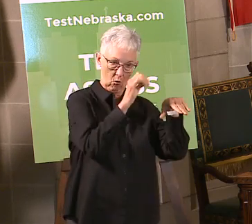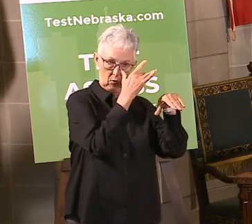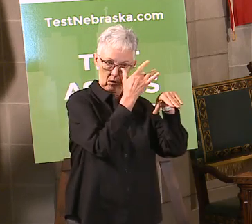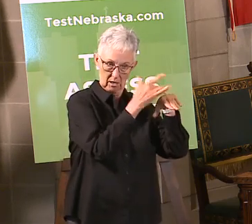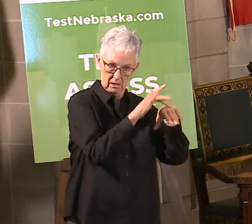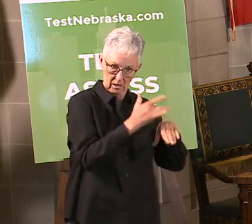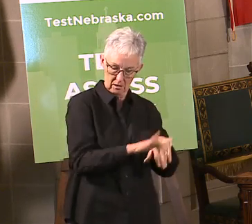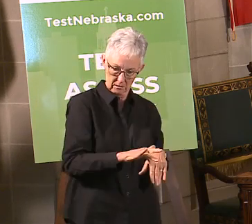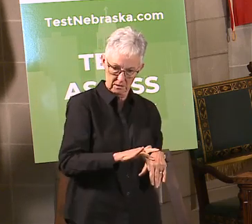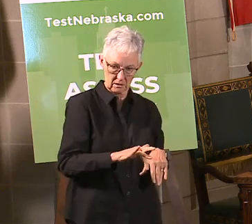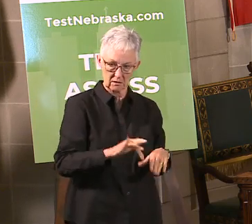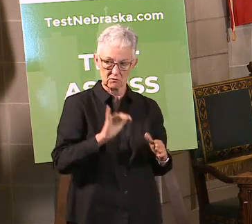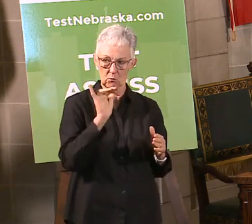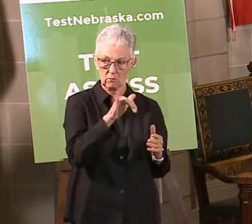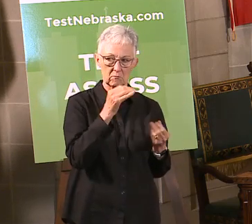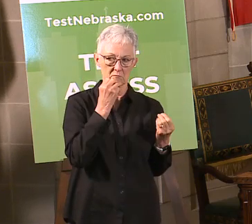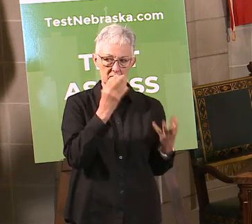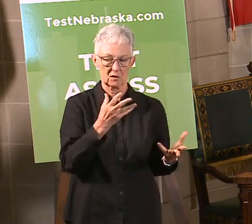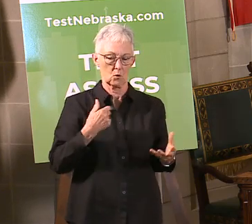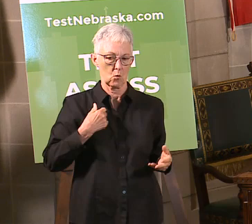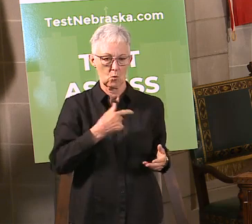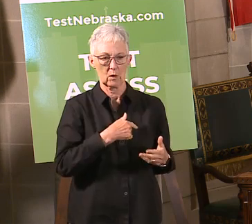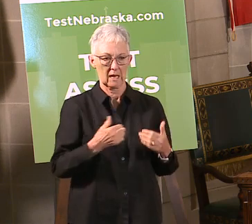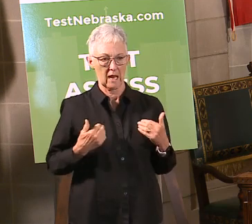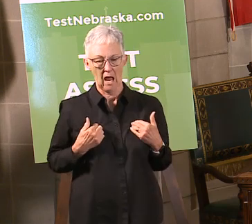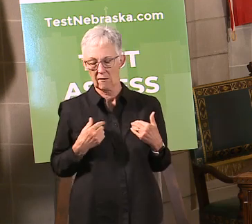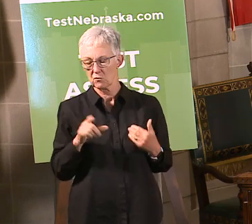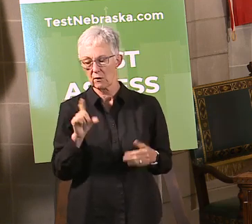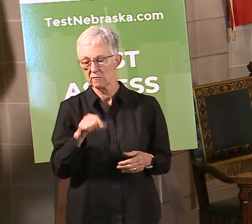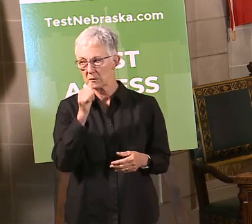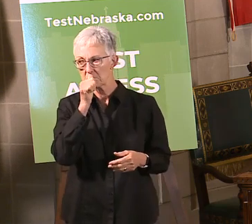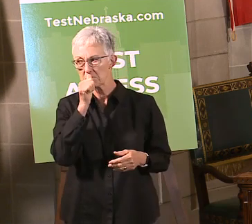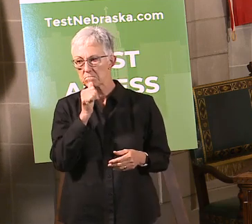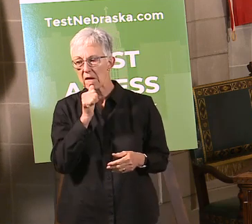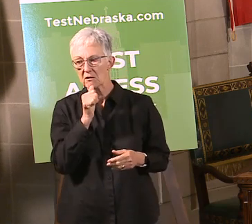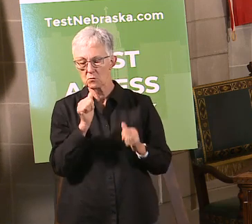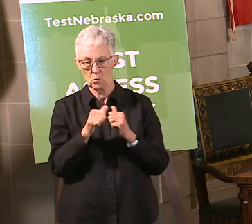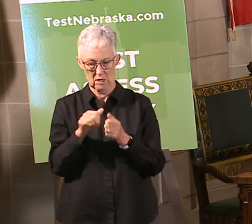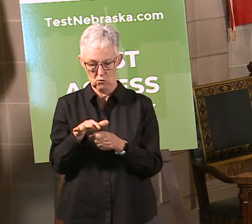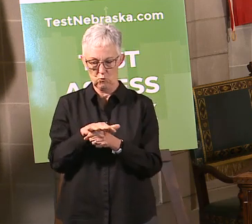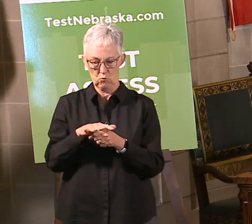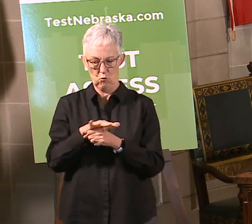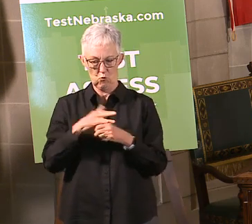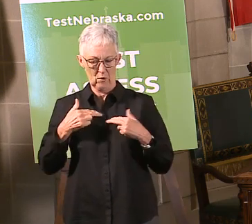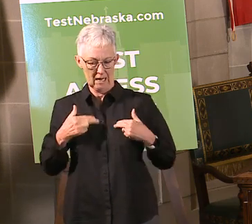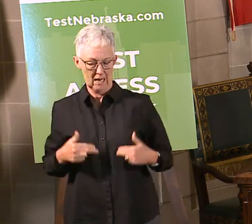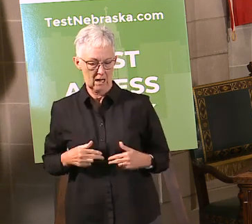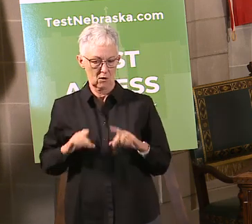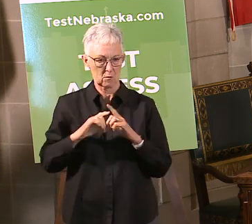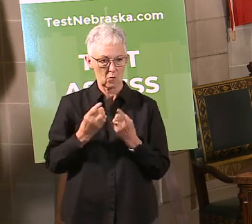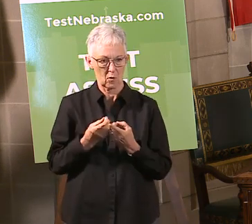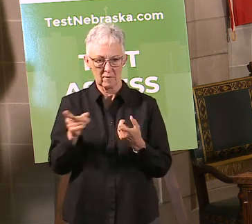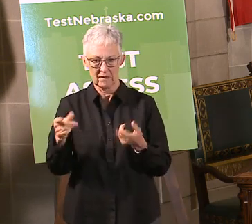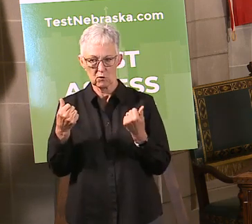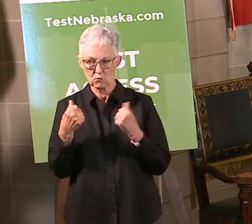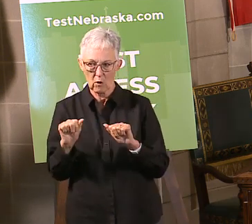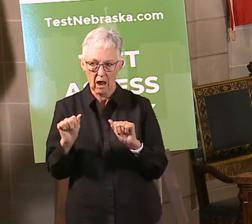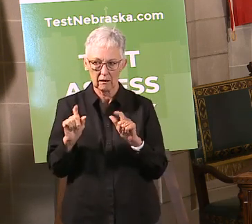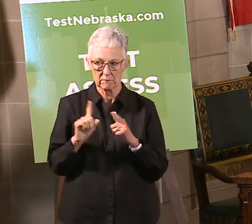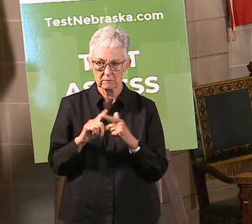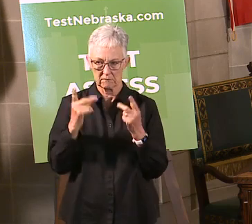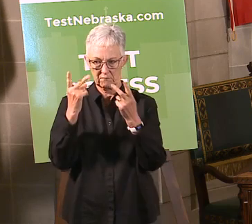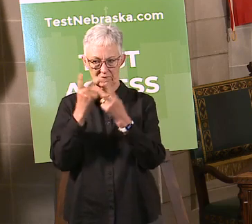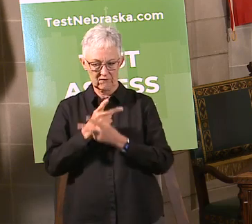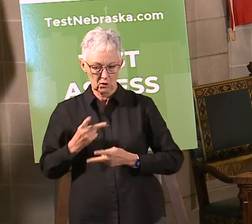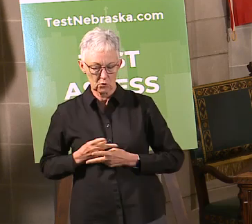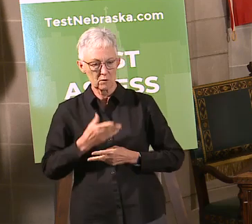And, you know, again, just, I'd say just be patient with the local health departments as they are, we're all kind of learning our way through this. Certainly the resources